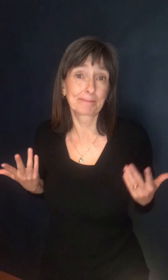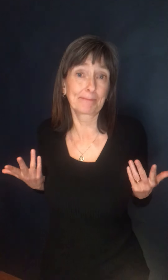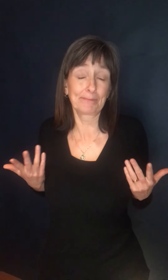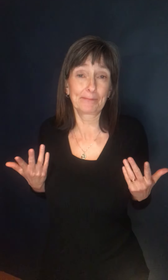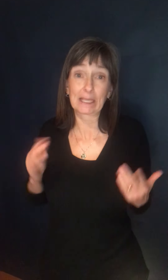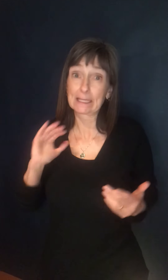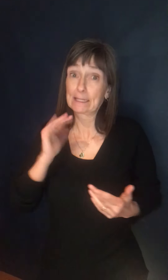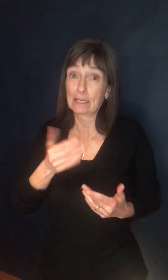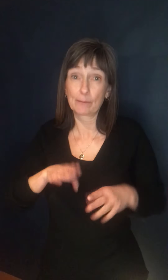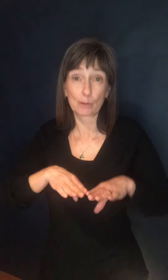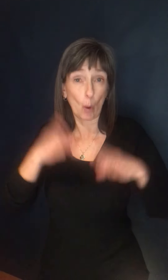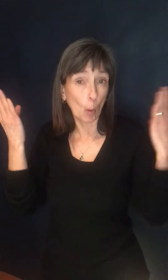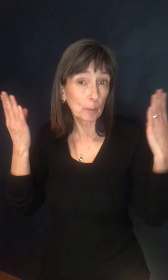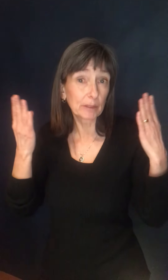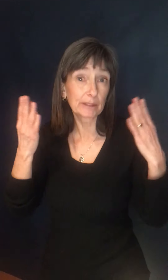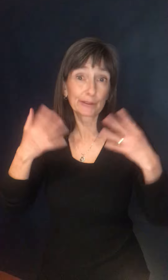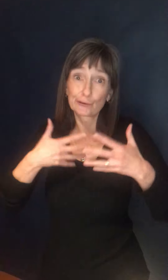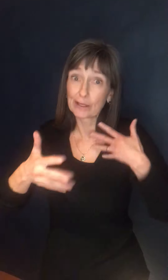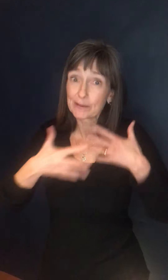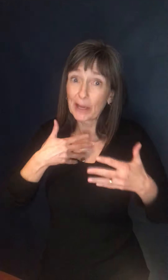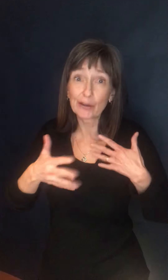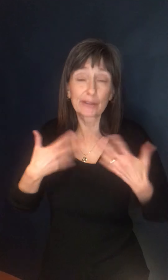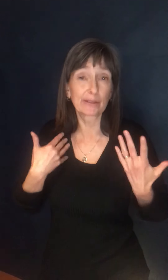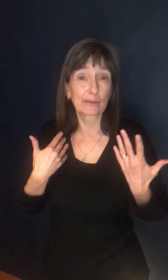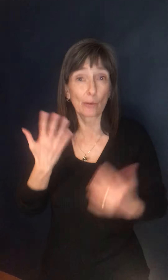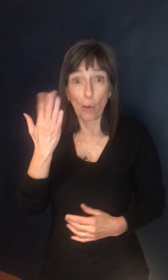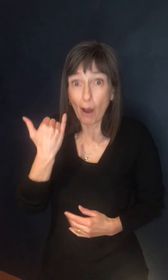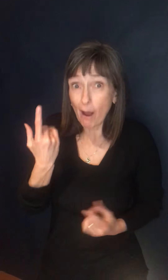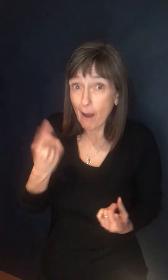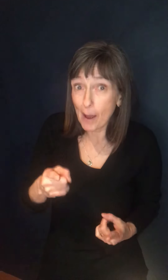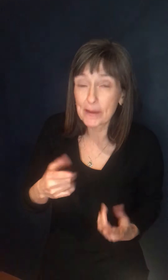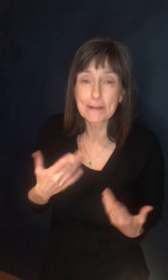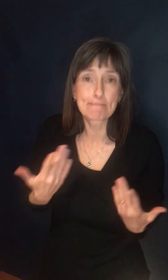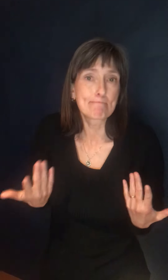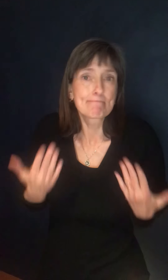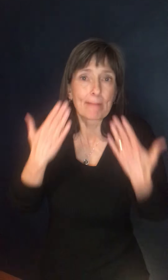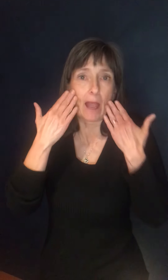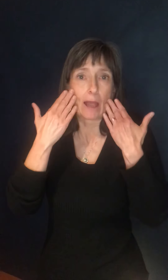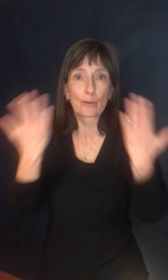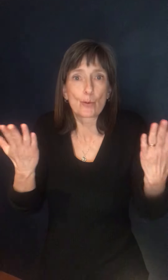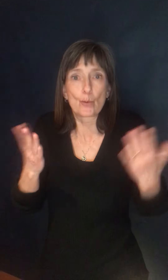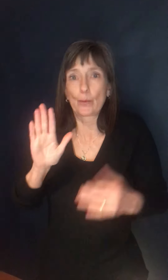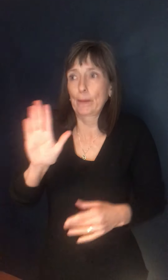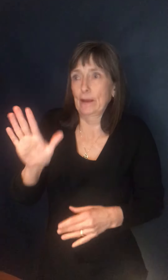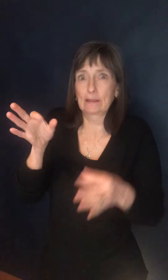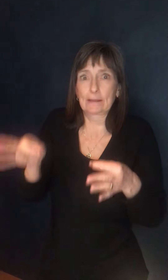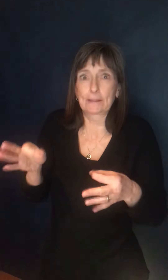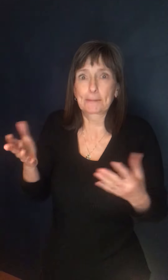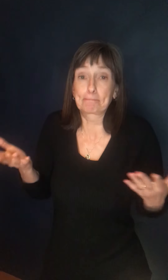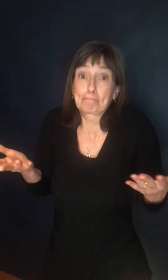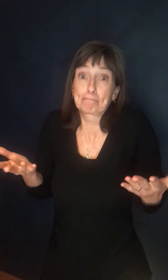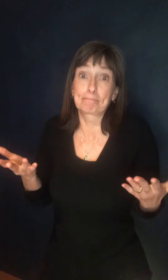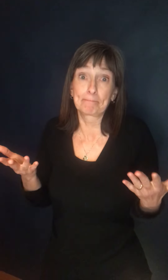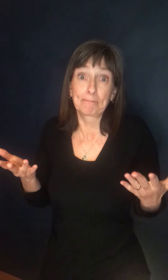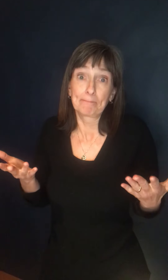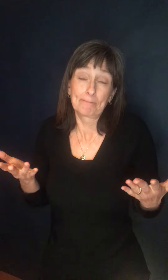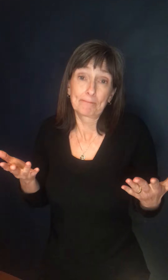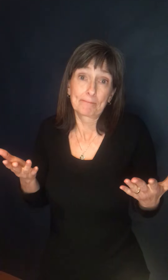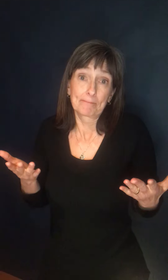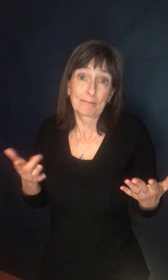way. Uh, I can't speak to why it happened or, or how they made that decision. Uh, and I would suggest, uh, you know, you kind of ask